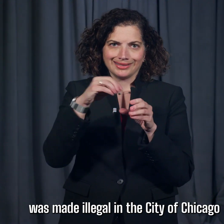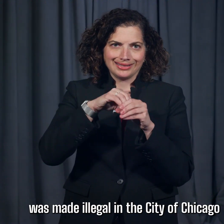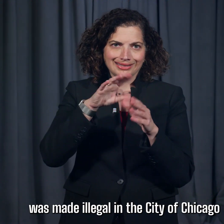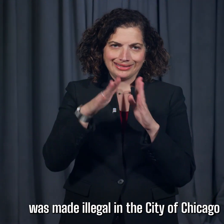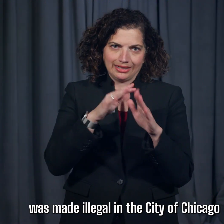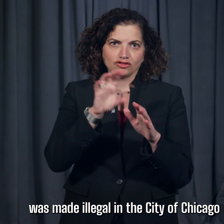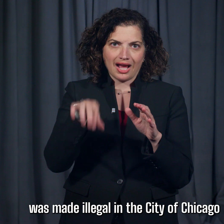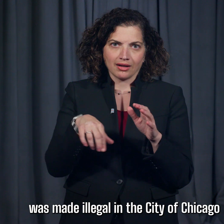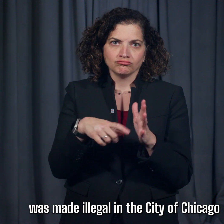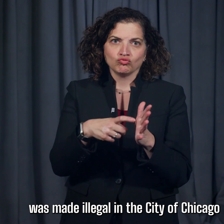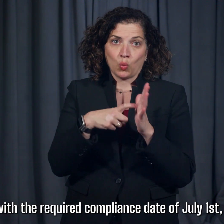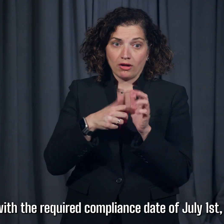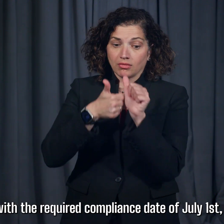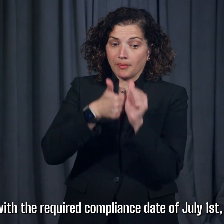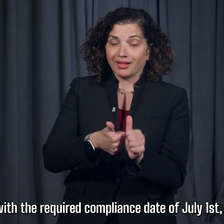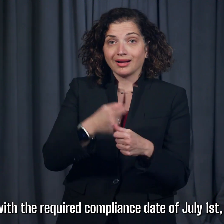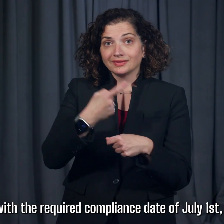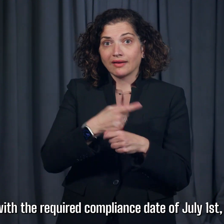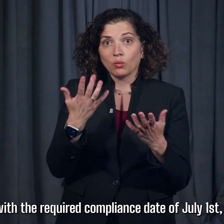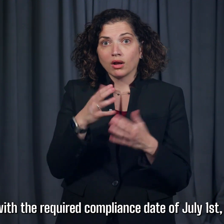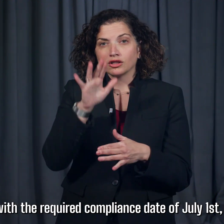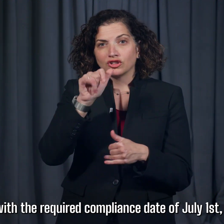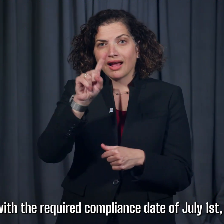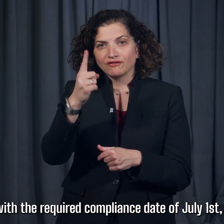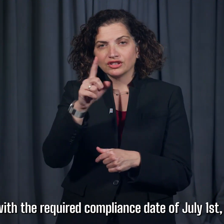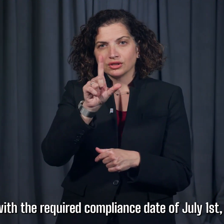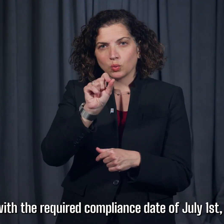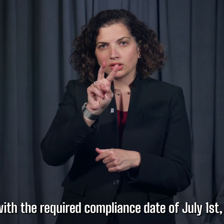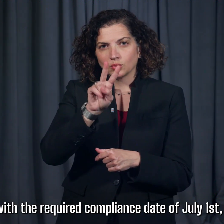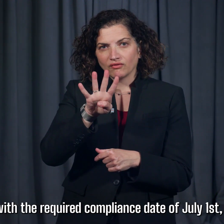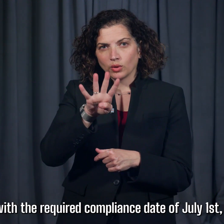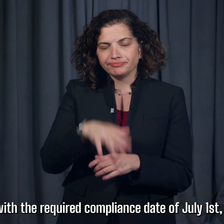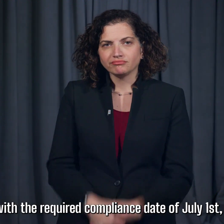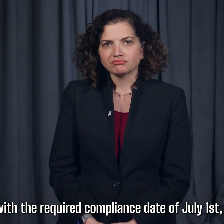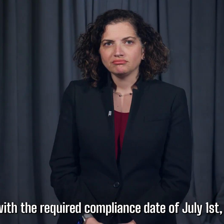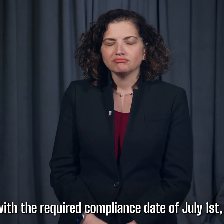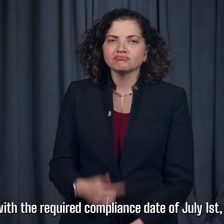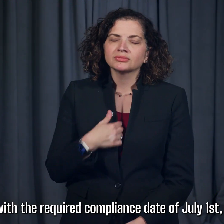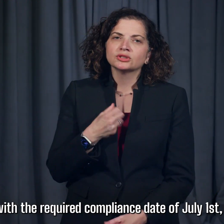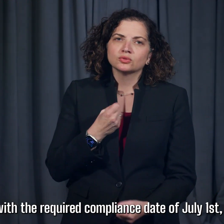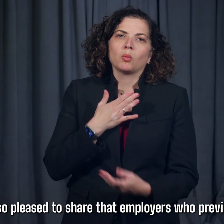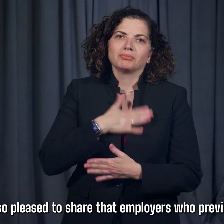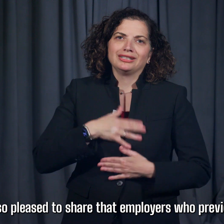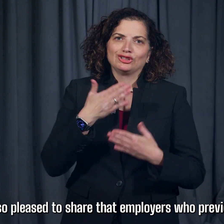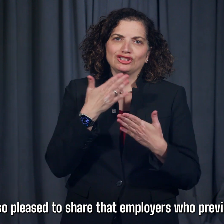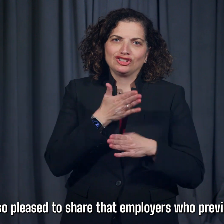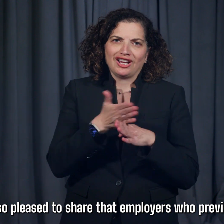in the City of Chicago with the required compliance date of July 1, 2024. I'm so pleased to